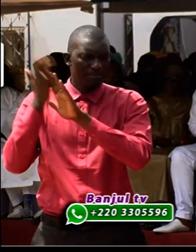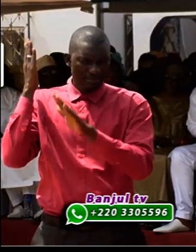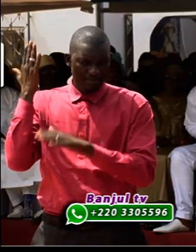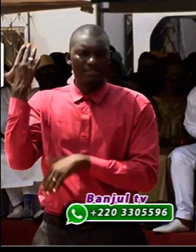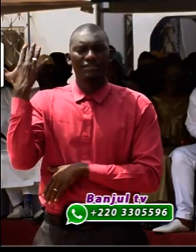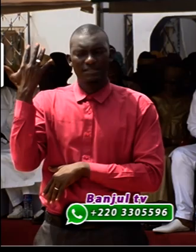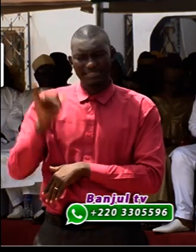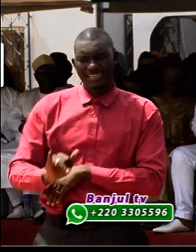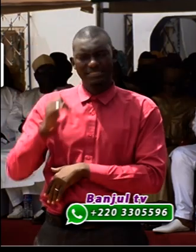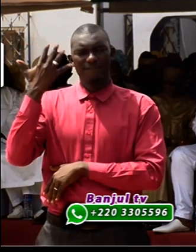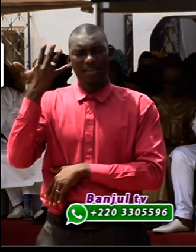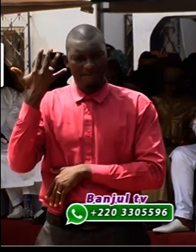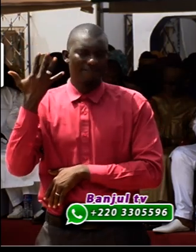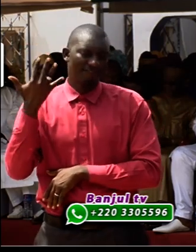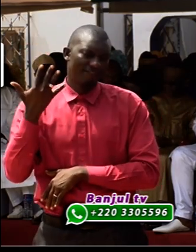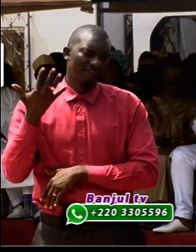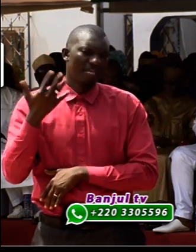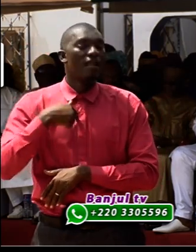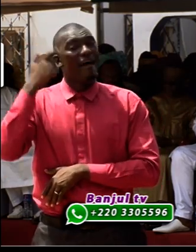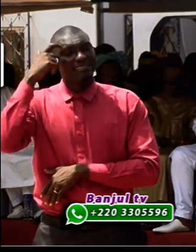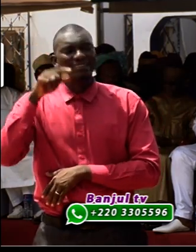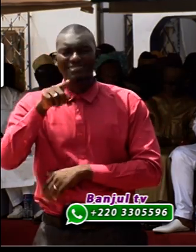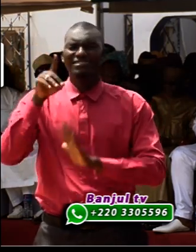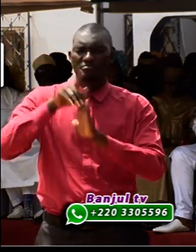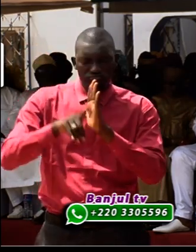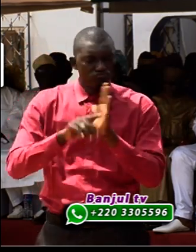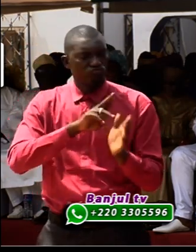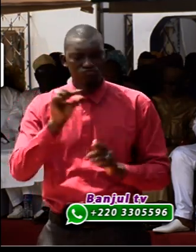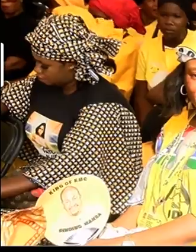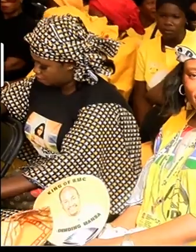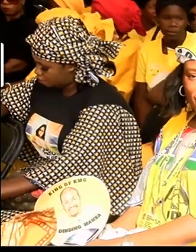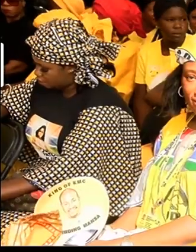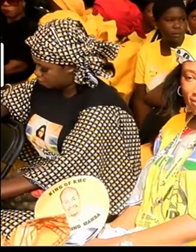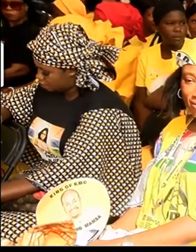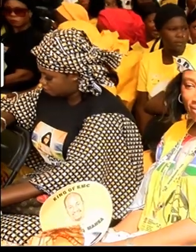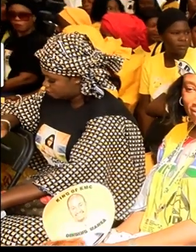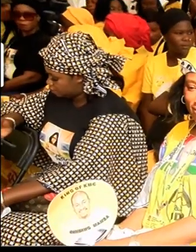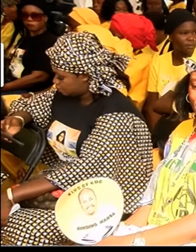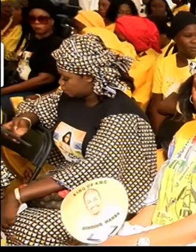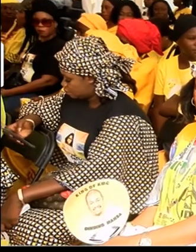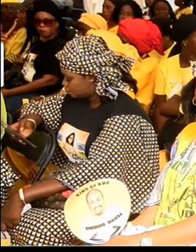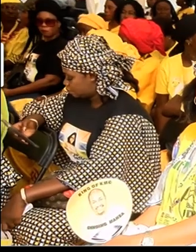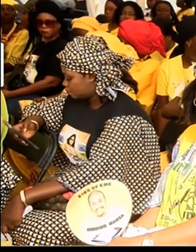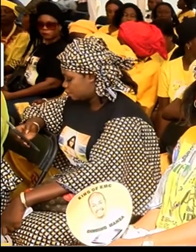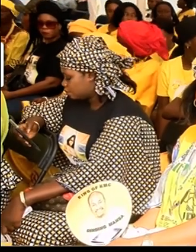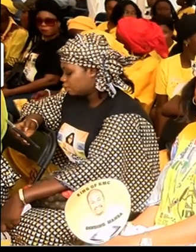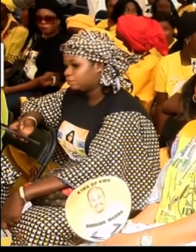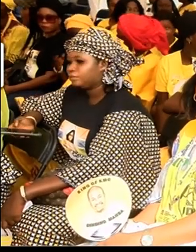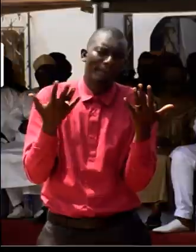years. And I think the occasion was not new to any of us. We have seen some tremendous